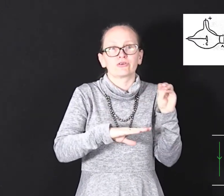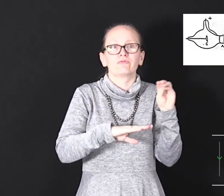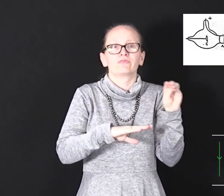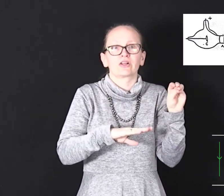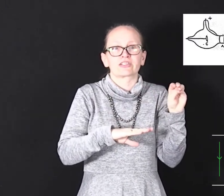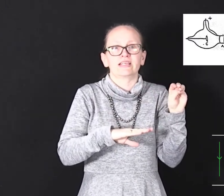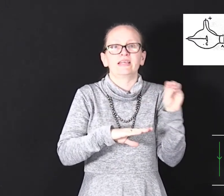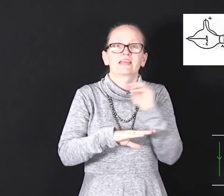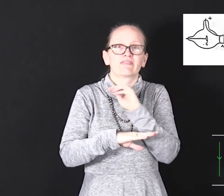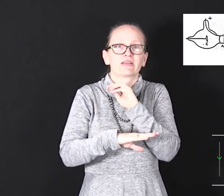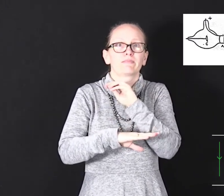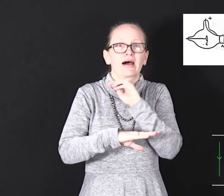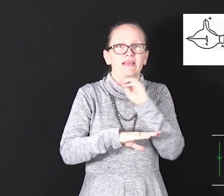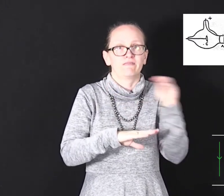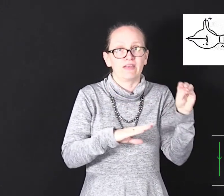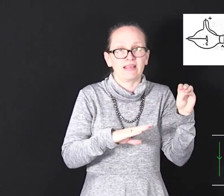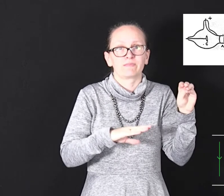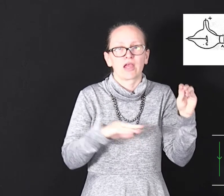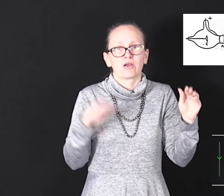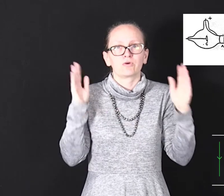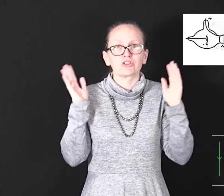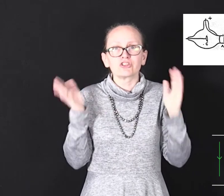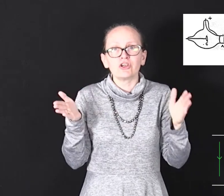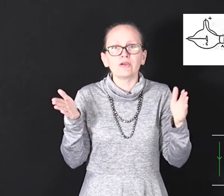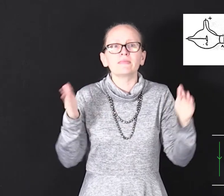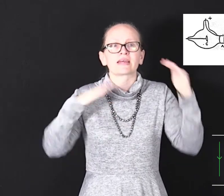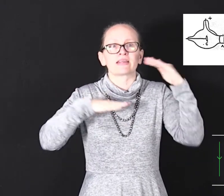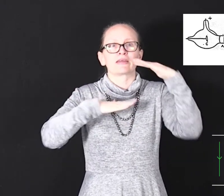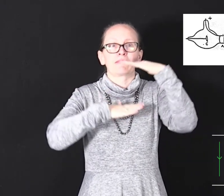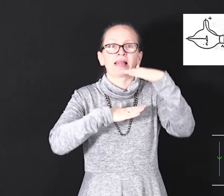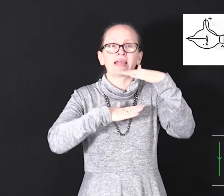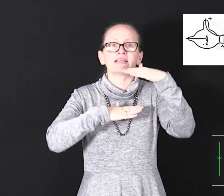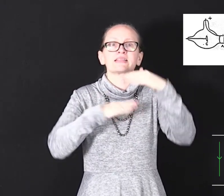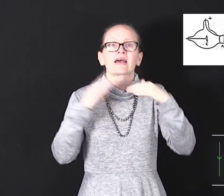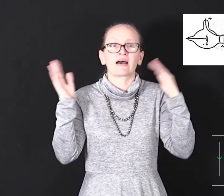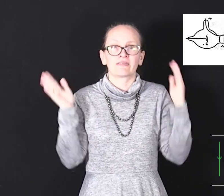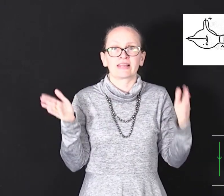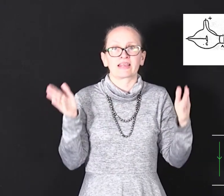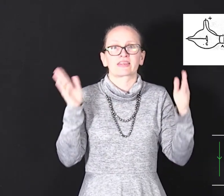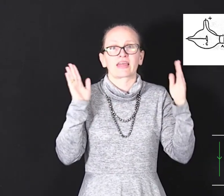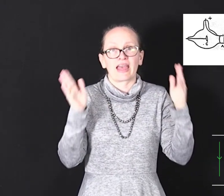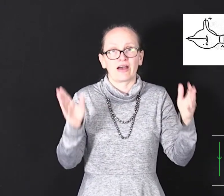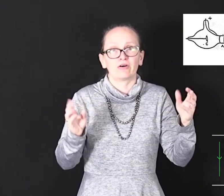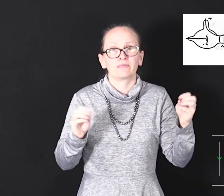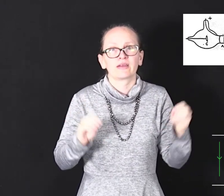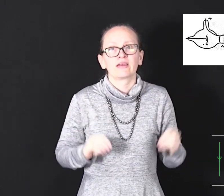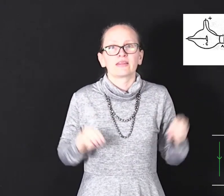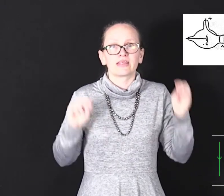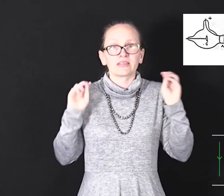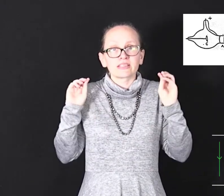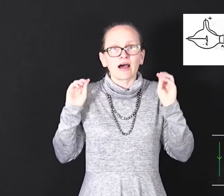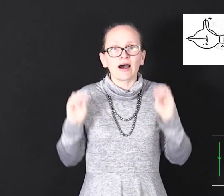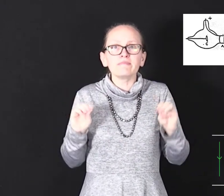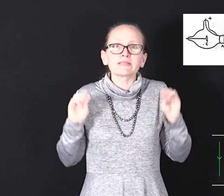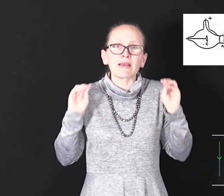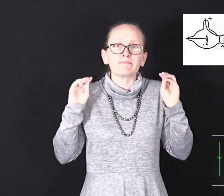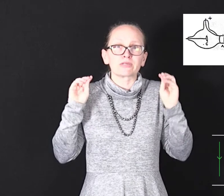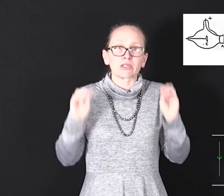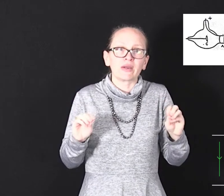velocity given by V. We'll assume that the plates have a length L. Then the time spent between